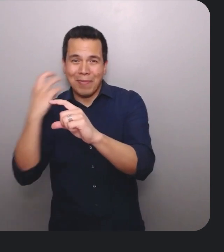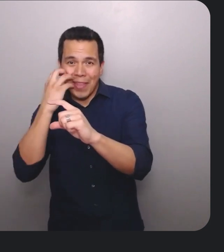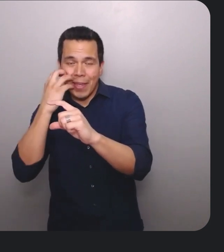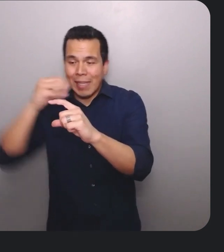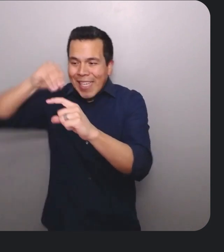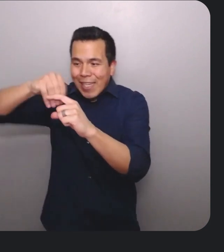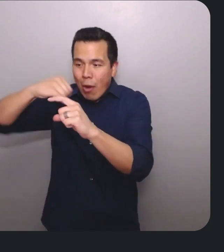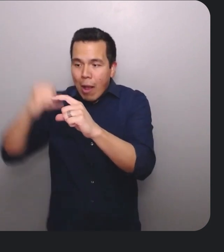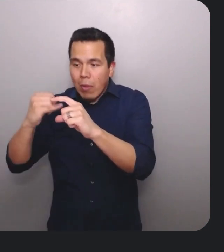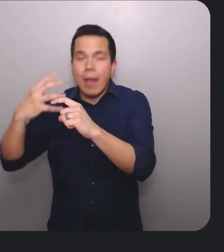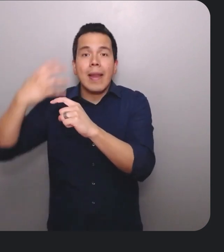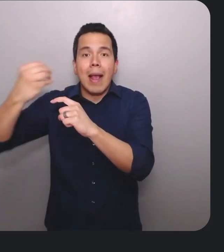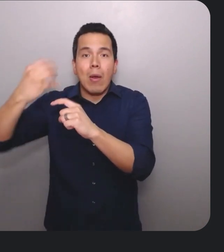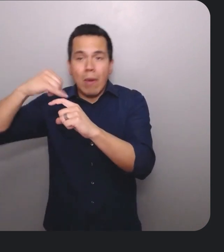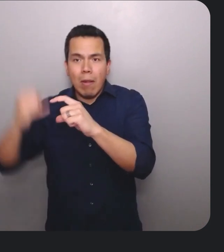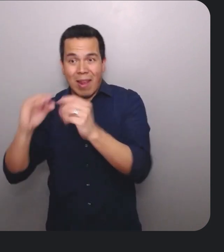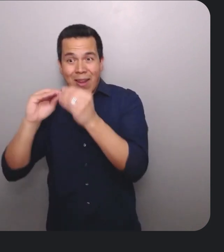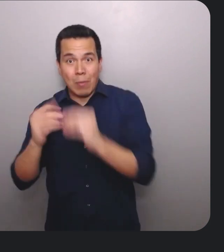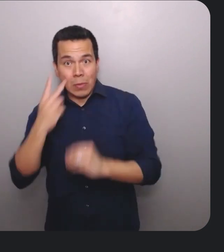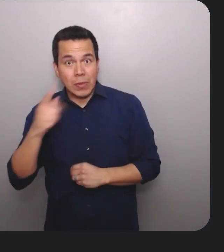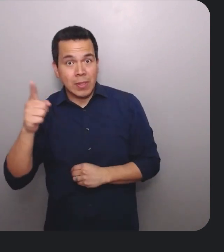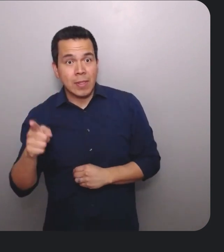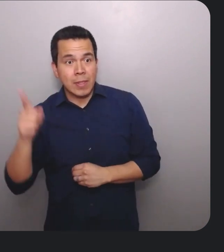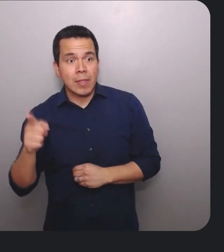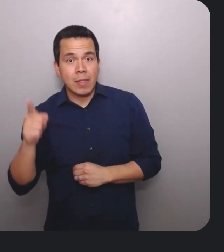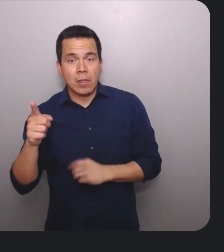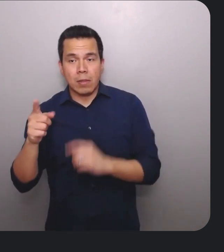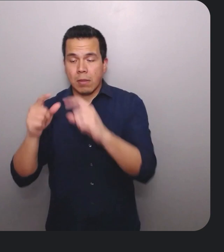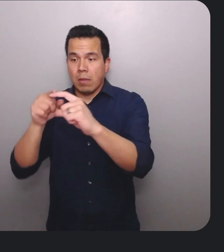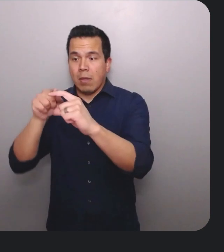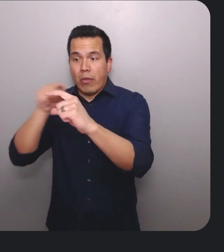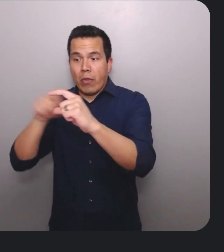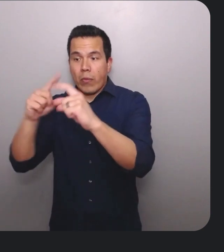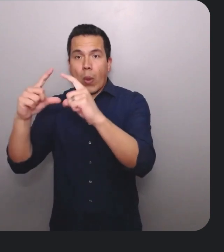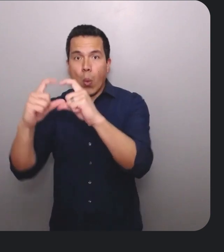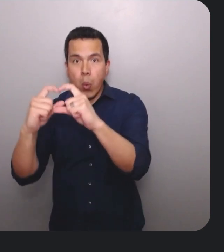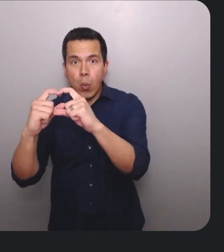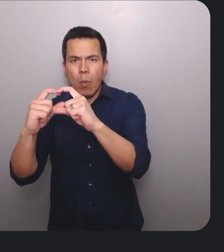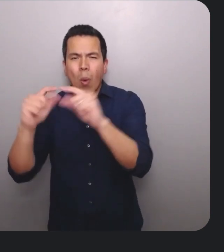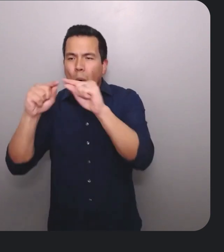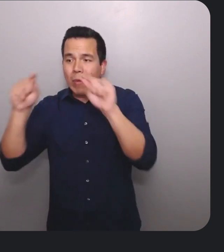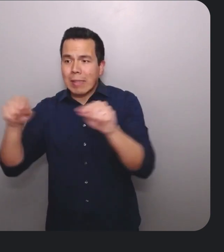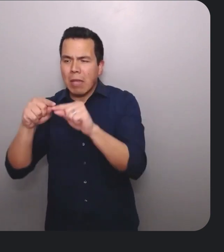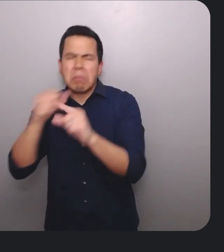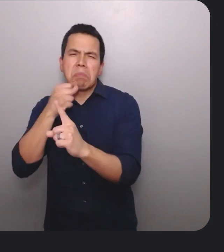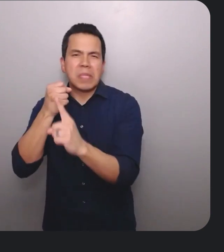with a thickness of two dip for the inner outline and a thickness of four dip for the outer outline. Whether the ring molded to the element or was